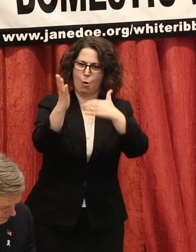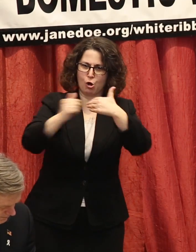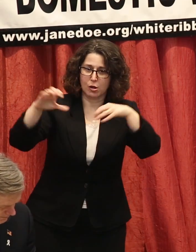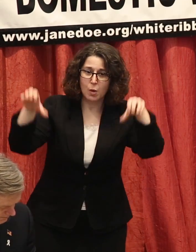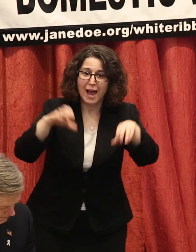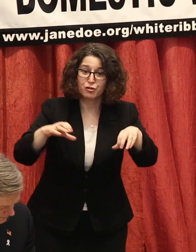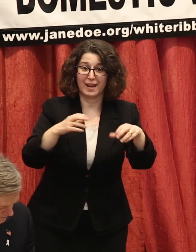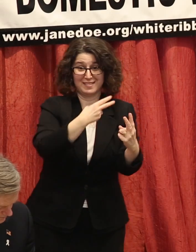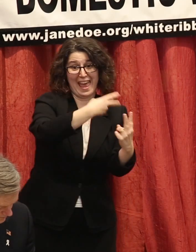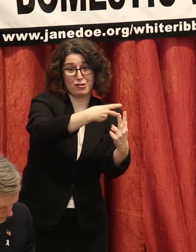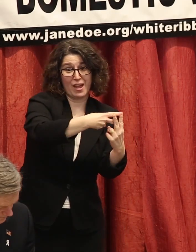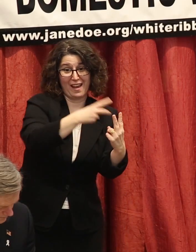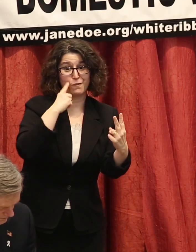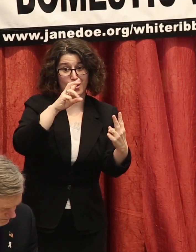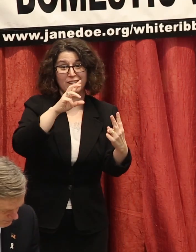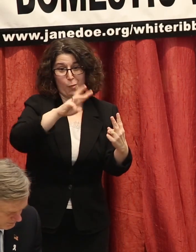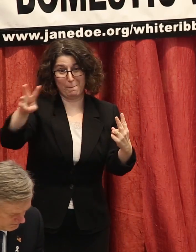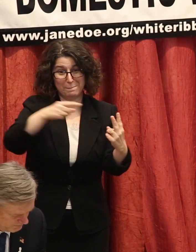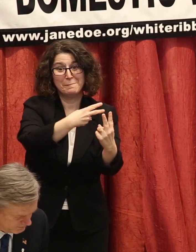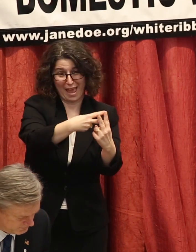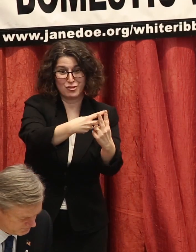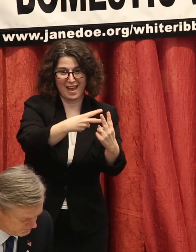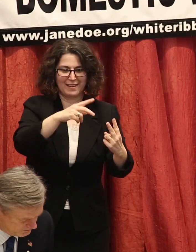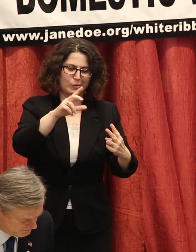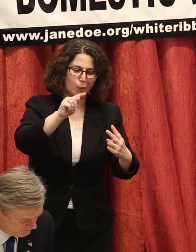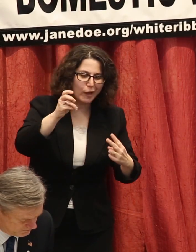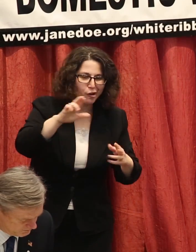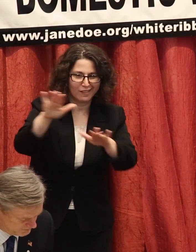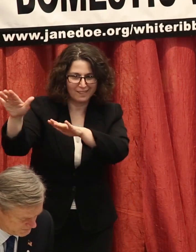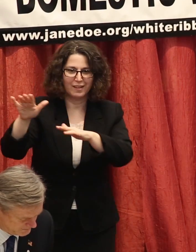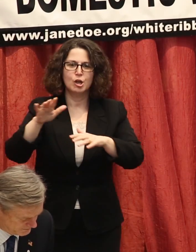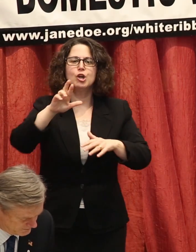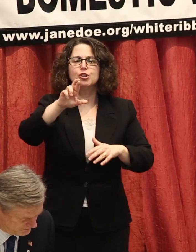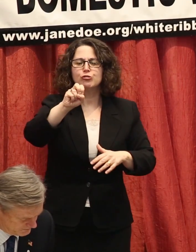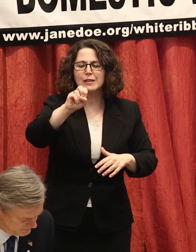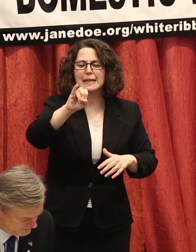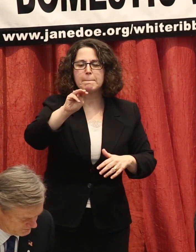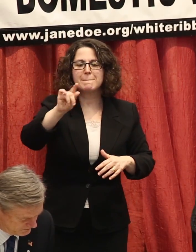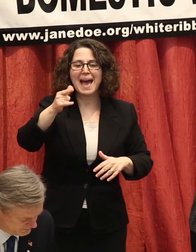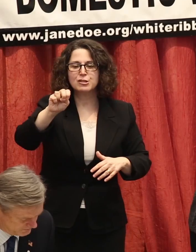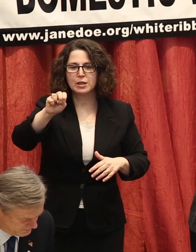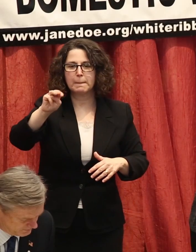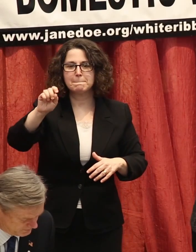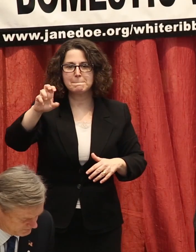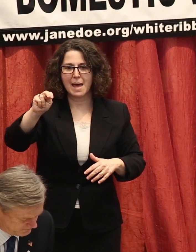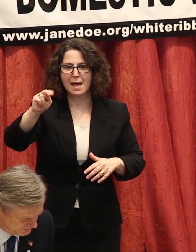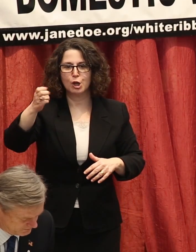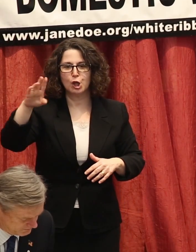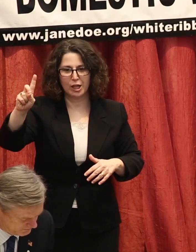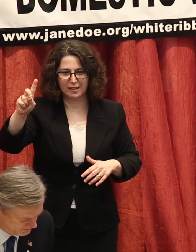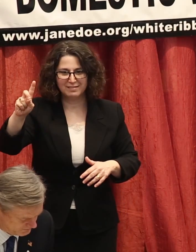hashtag of the day, so please use it. I want to do some thank yous first. For those of you that may not know us,